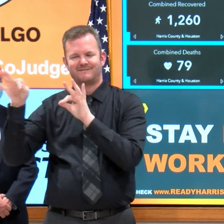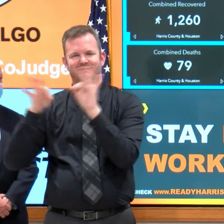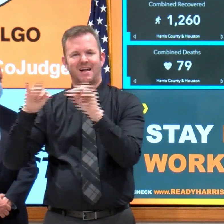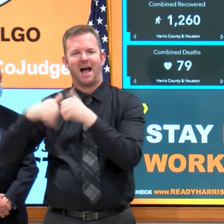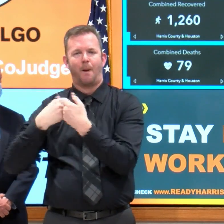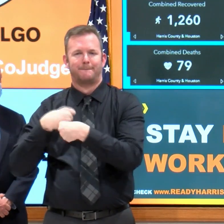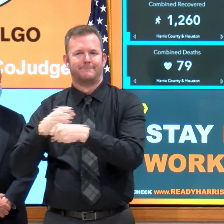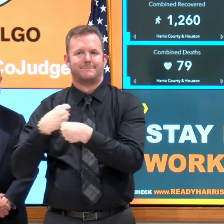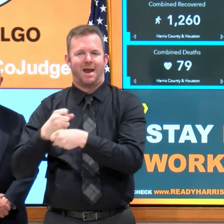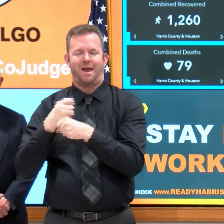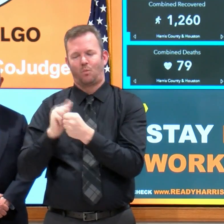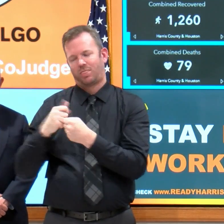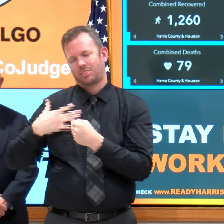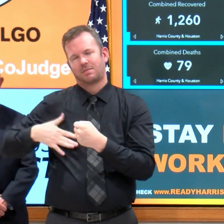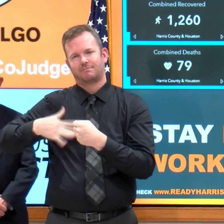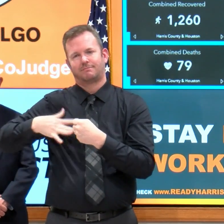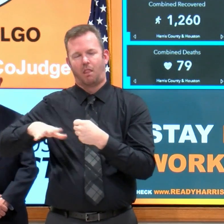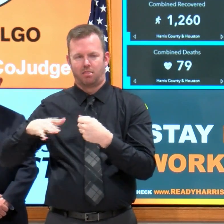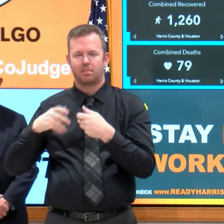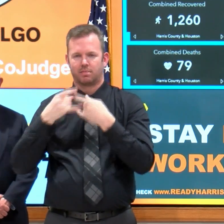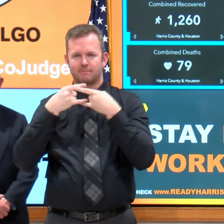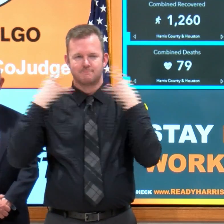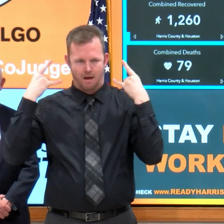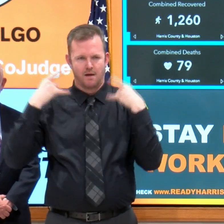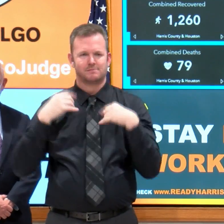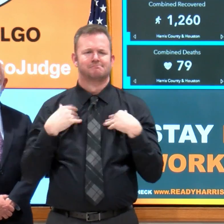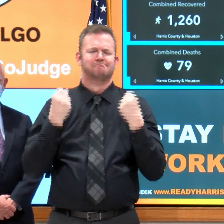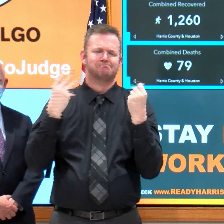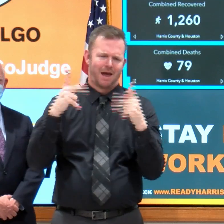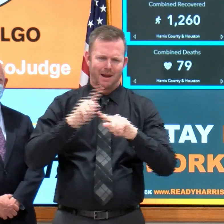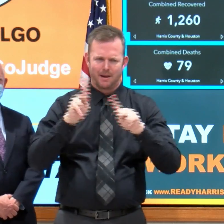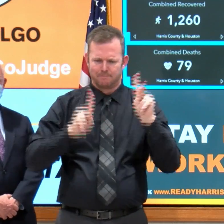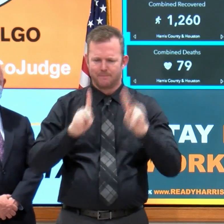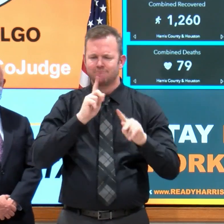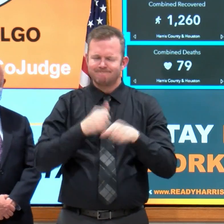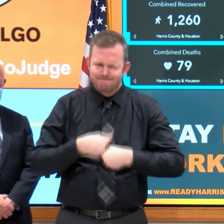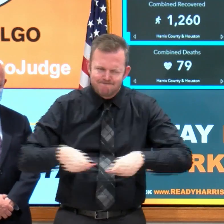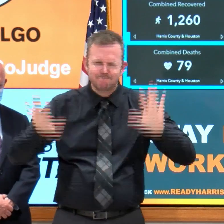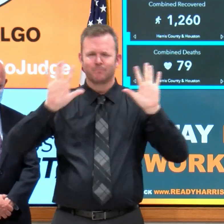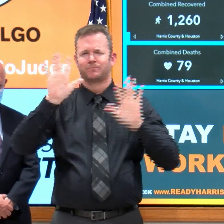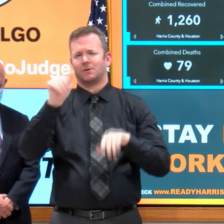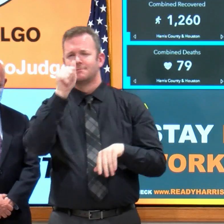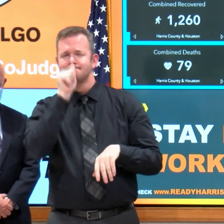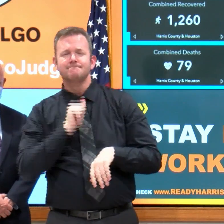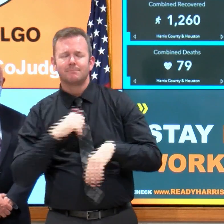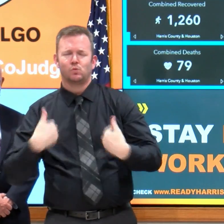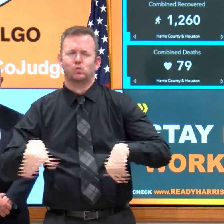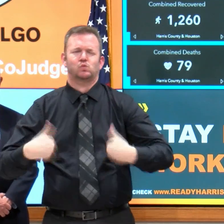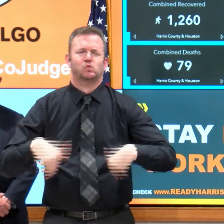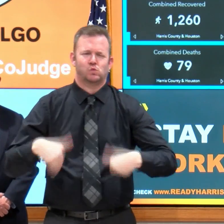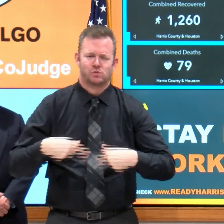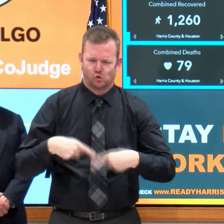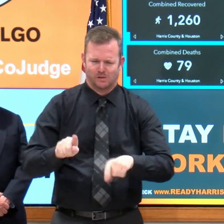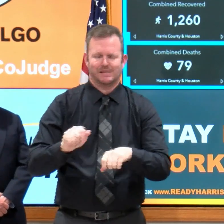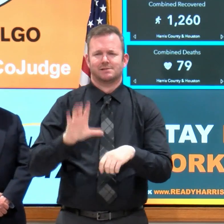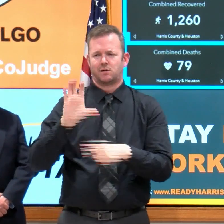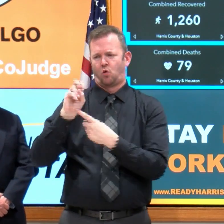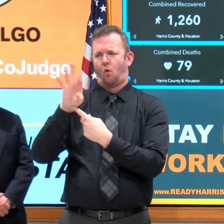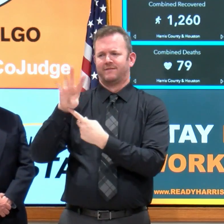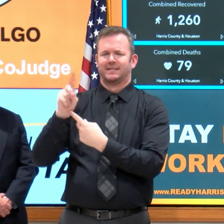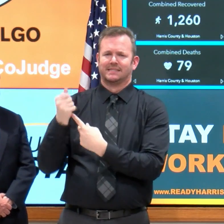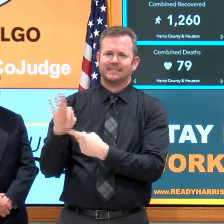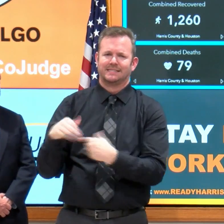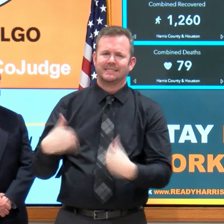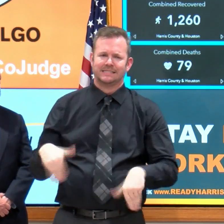to make many shared sacrifices during the pandemic. And we don't want to stop now. And so let me just say, in